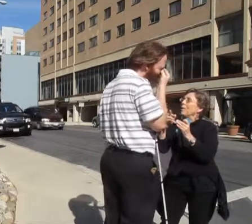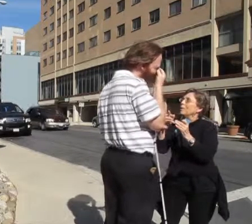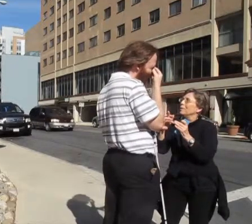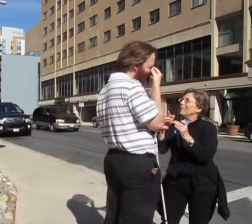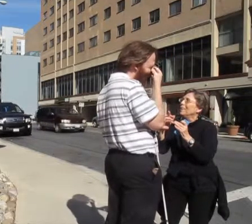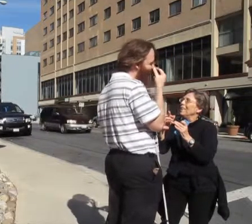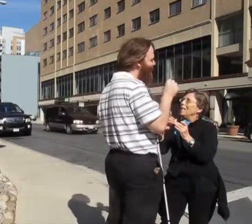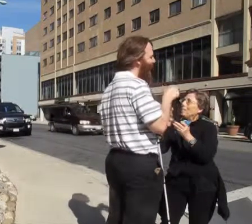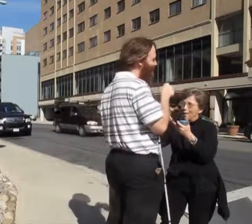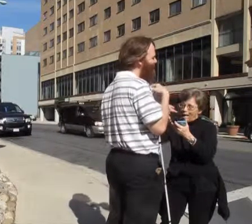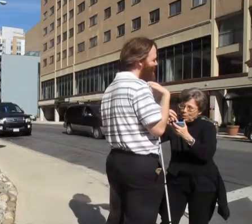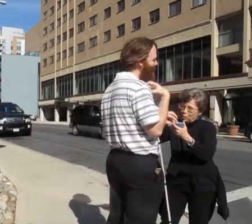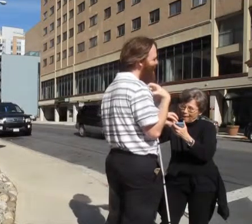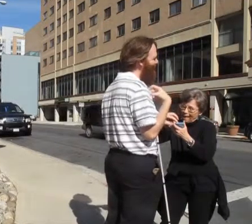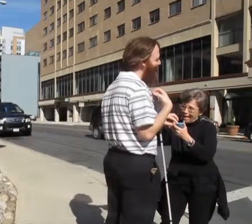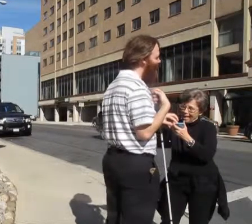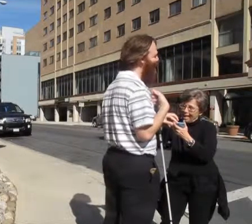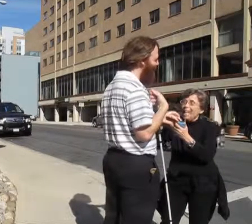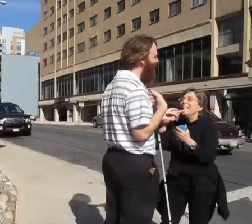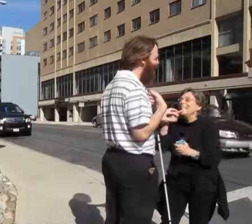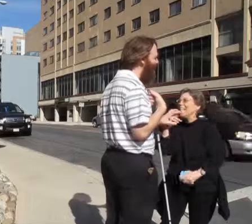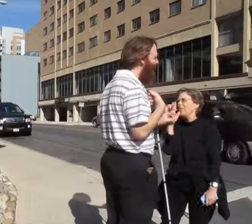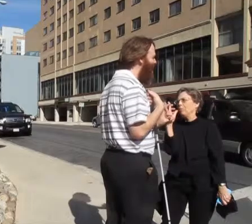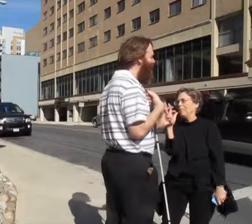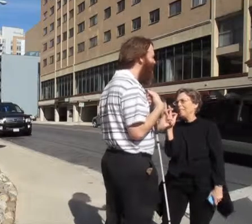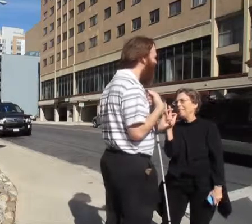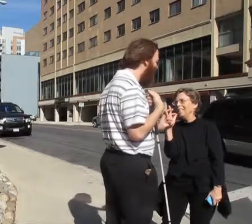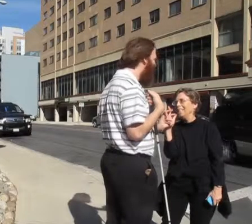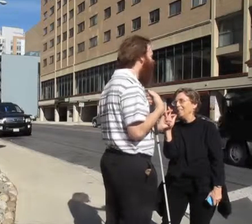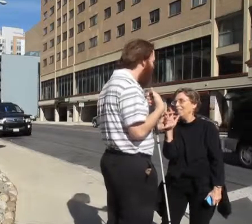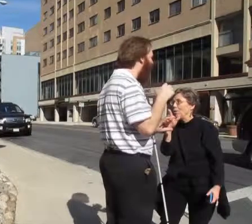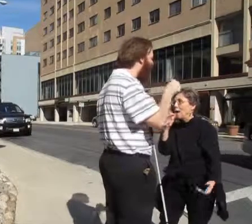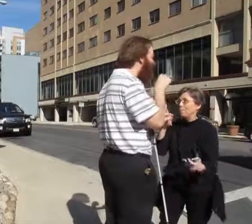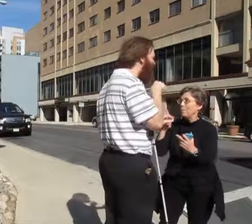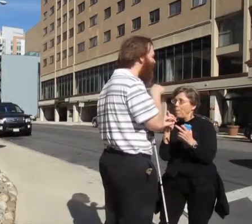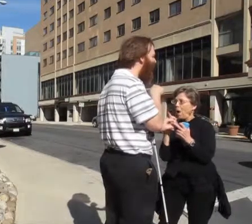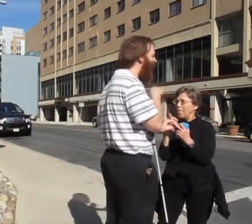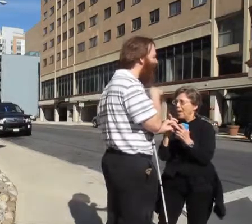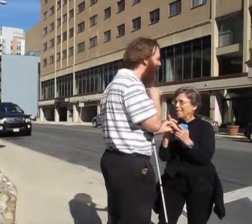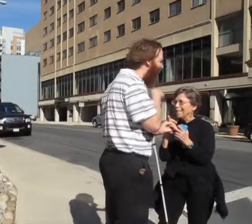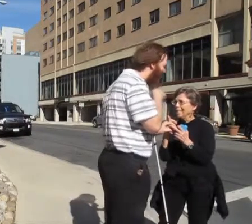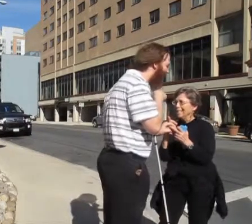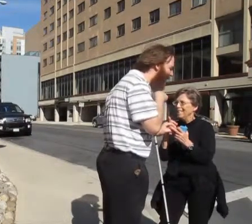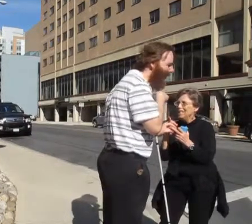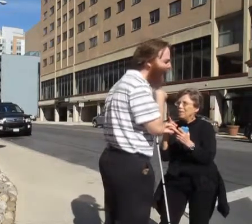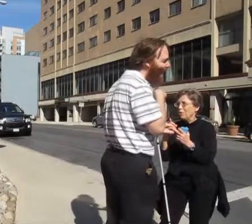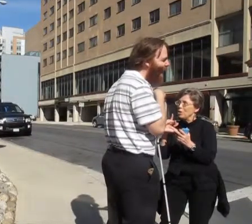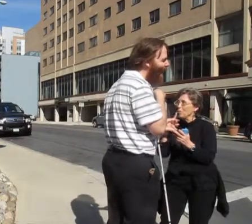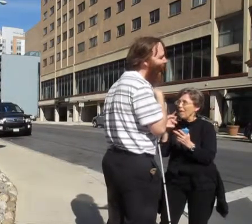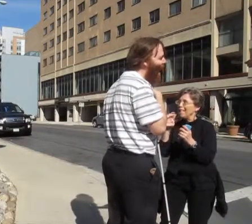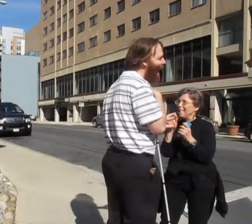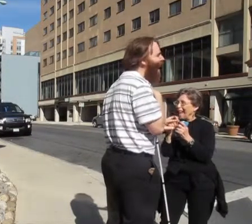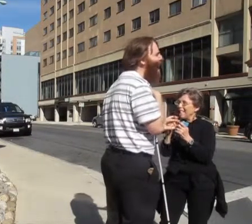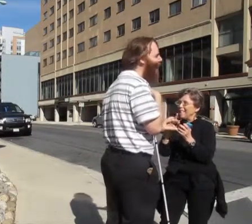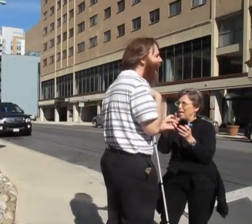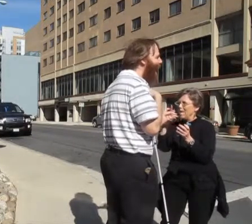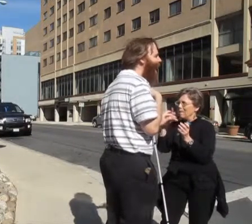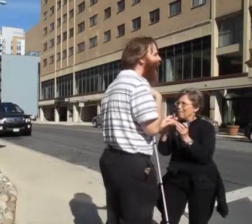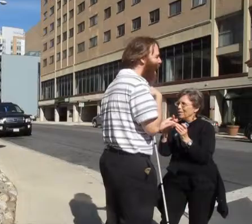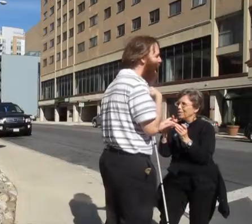middle. Yes. But I was looking at it and it said three. Yes. So that was perfect. So you were exactly in the middle.